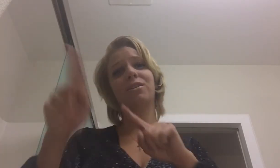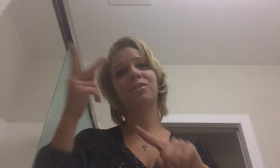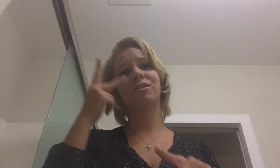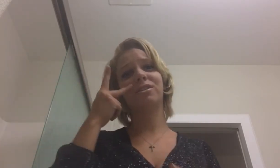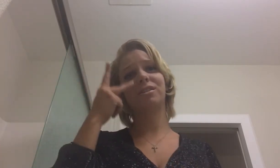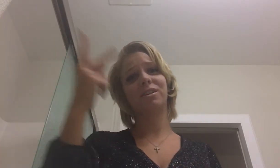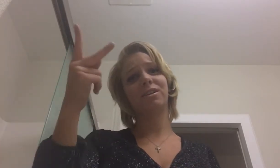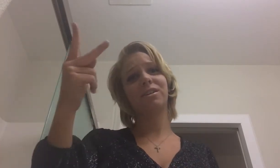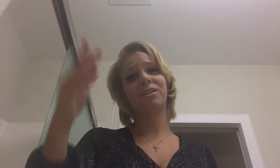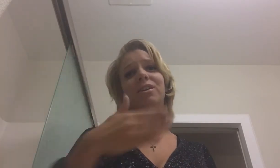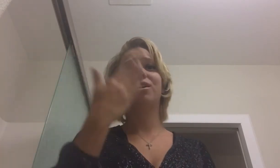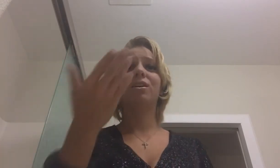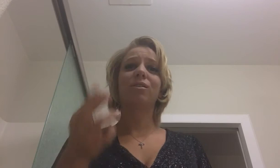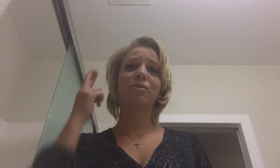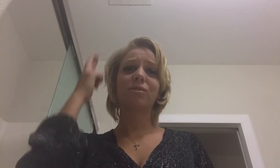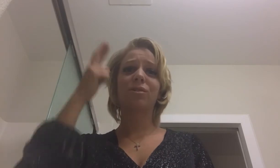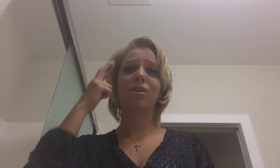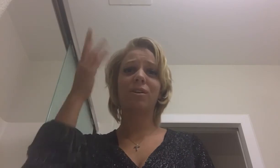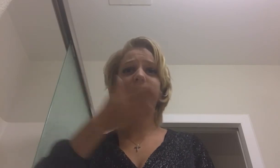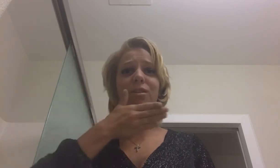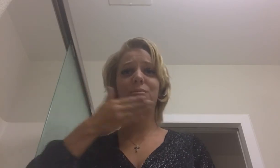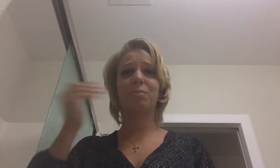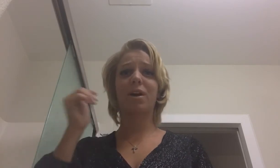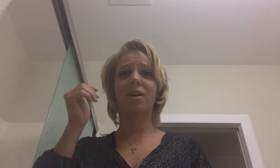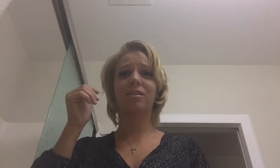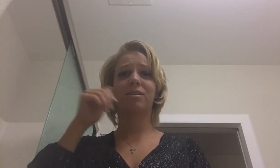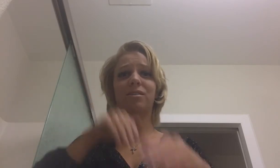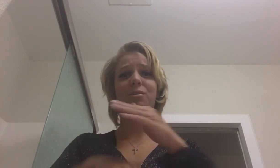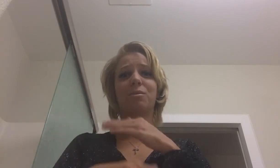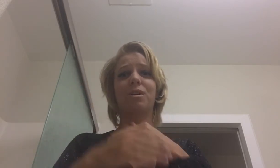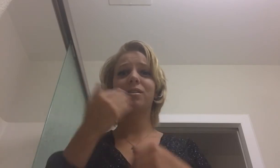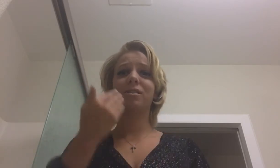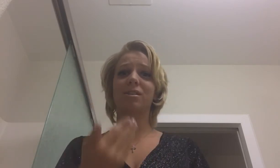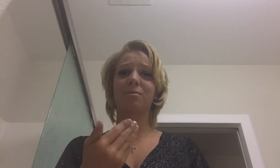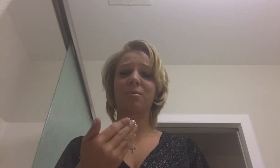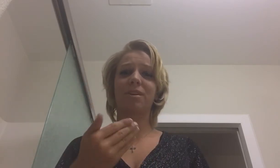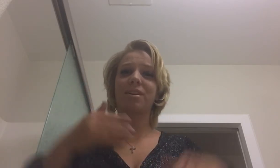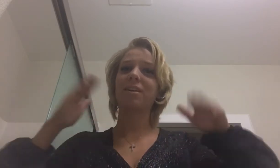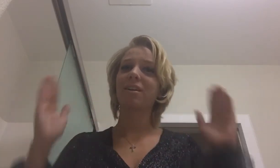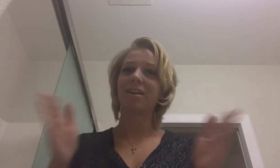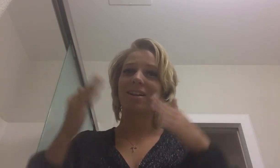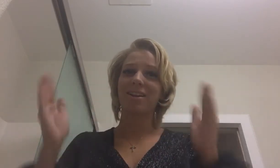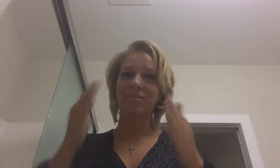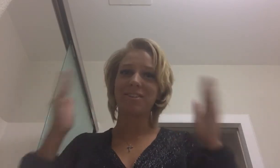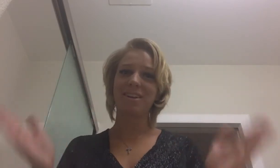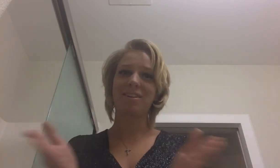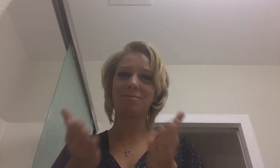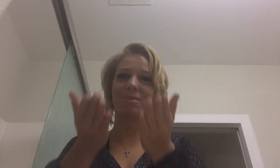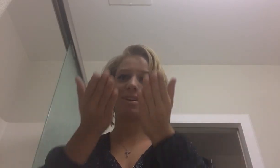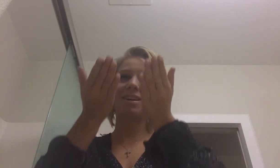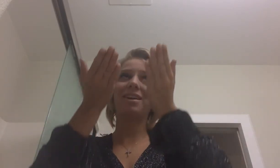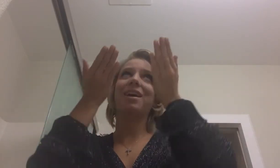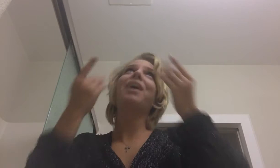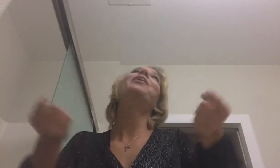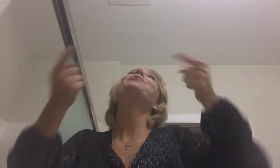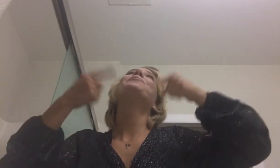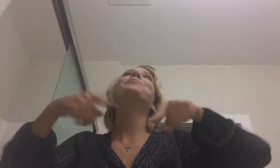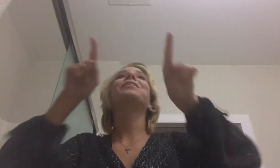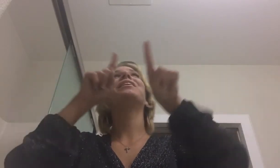couldn't see You saw the things that were to me Lifted me up when